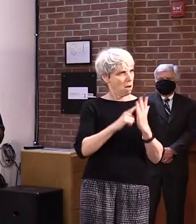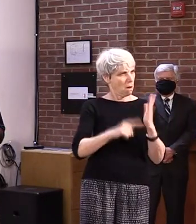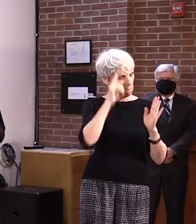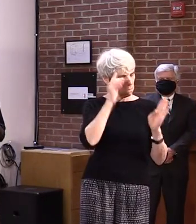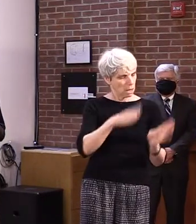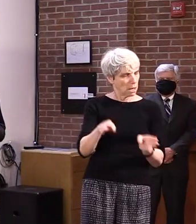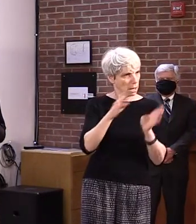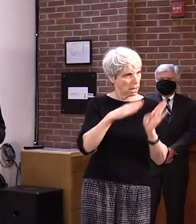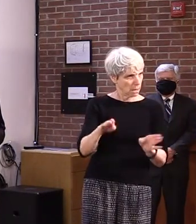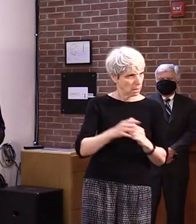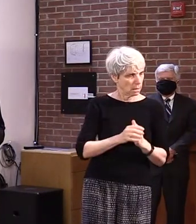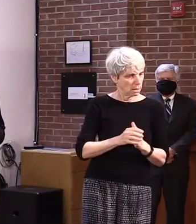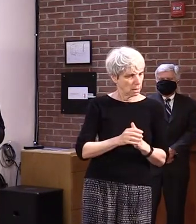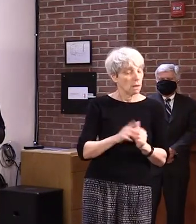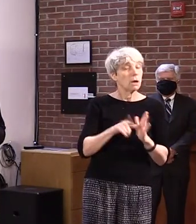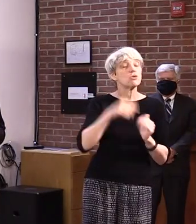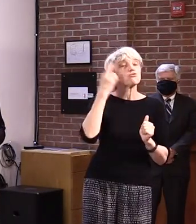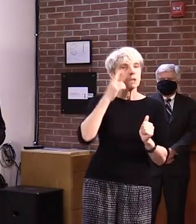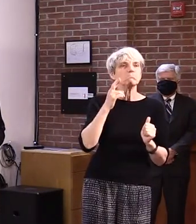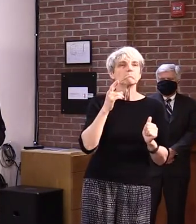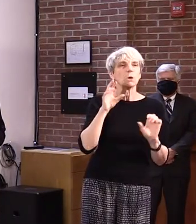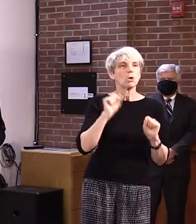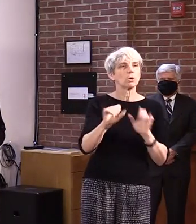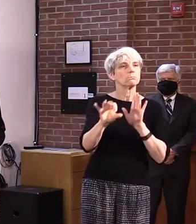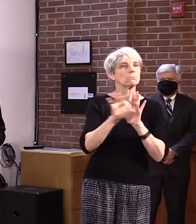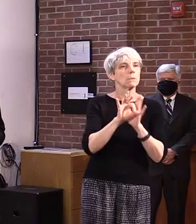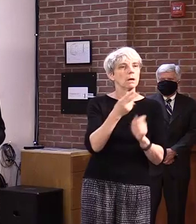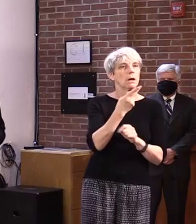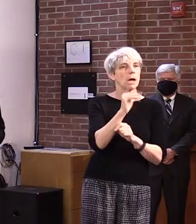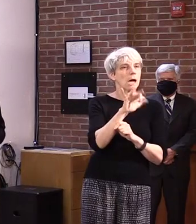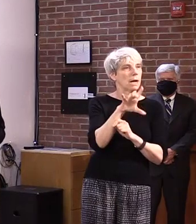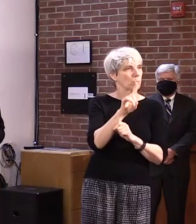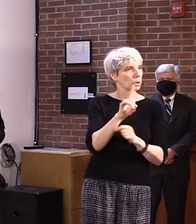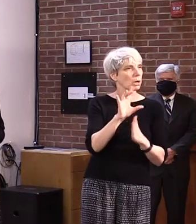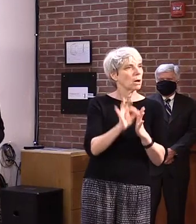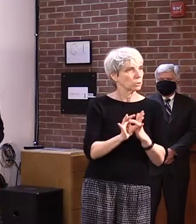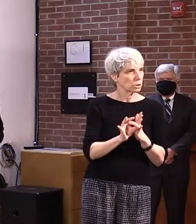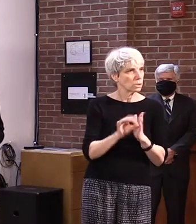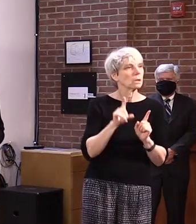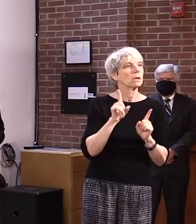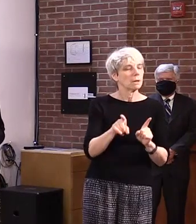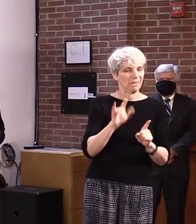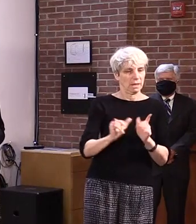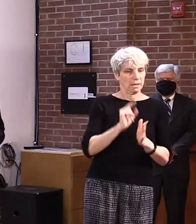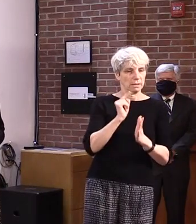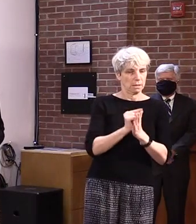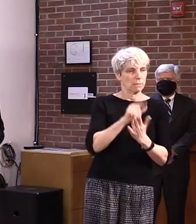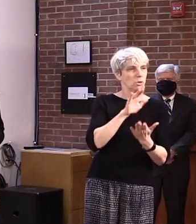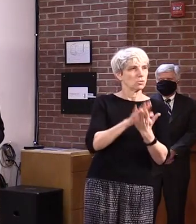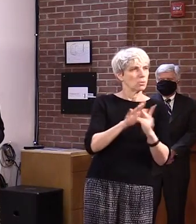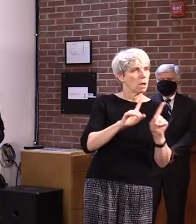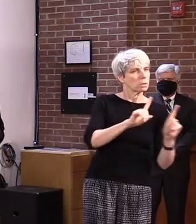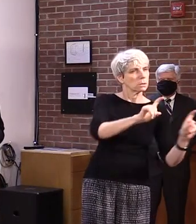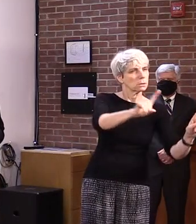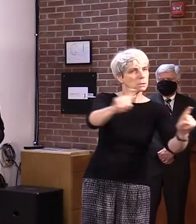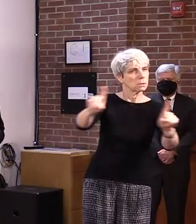that hybrid learning would be an option, Rutland City conducted a community-wide survey to understand the preferences of its families.